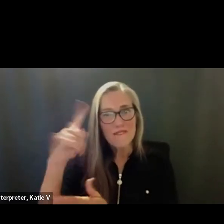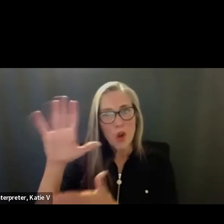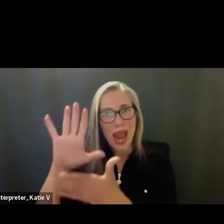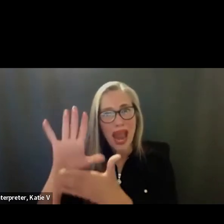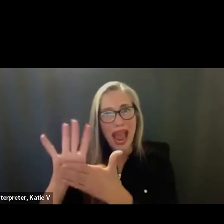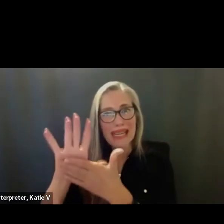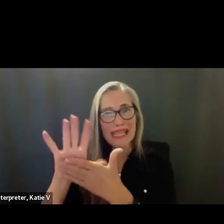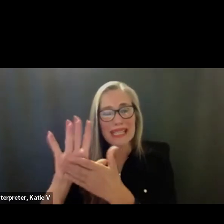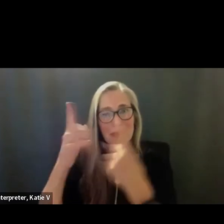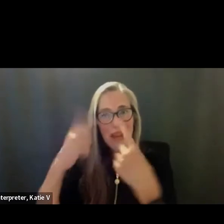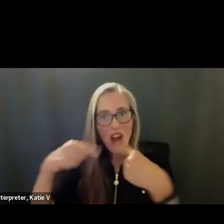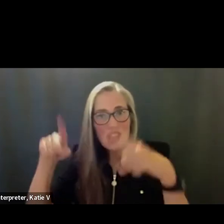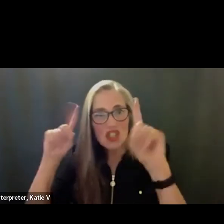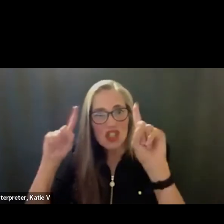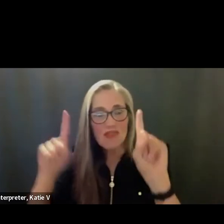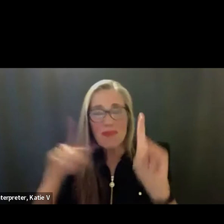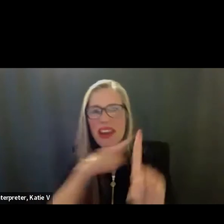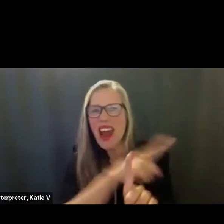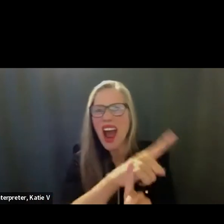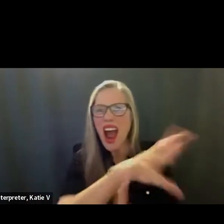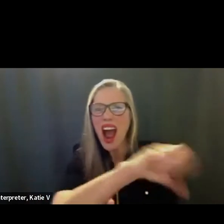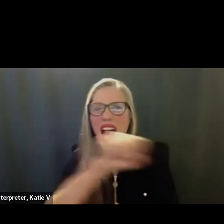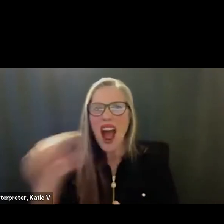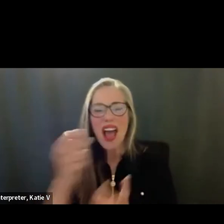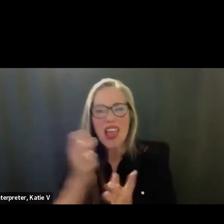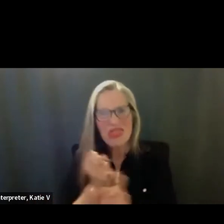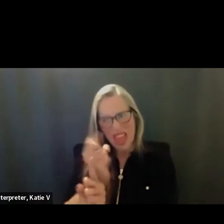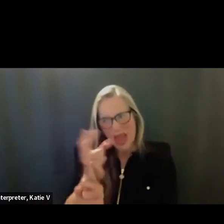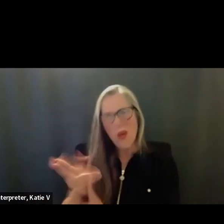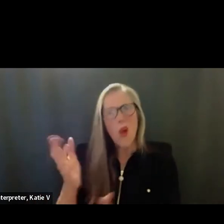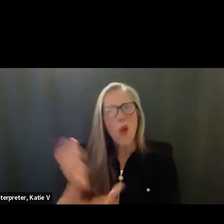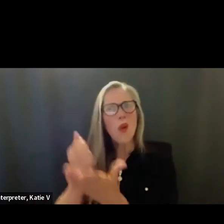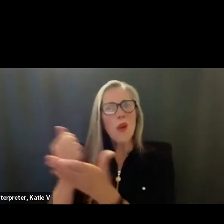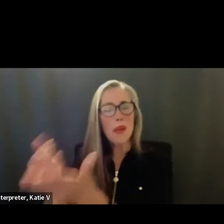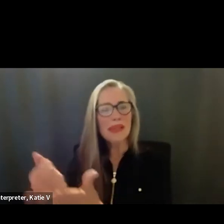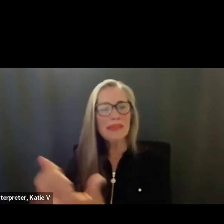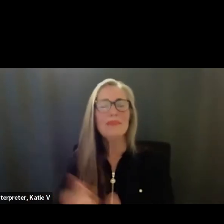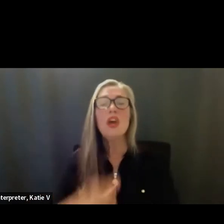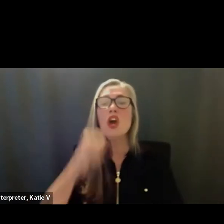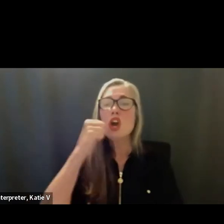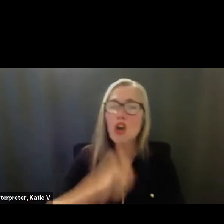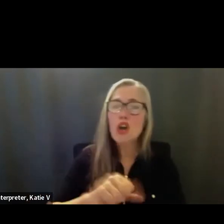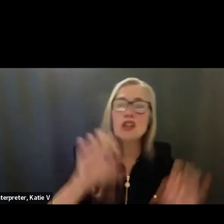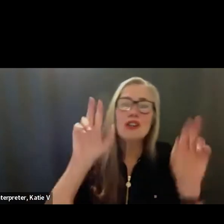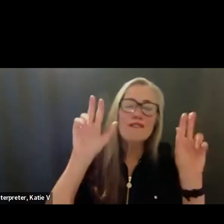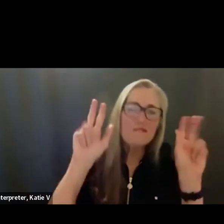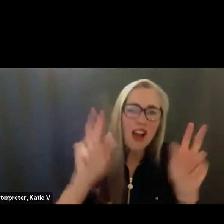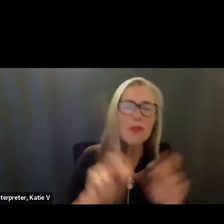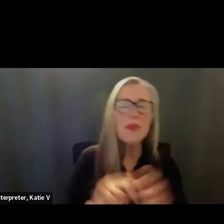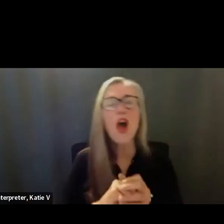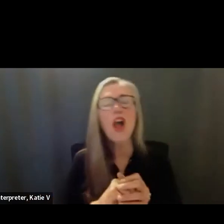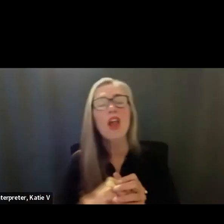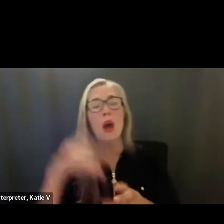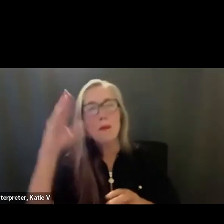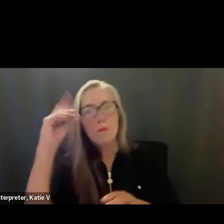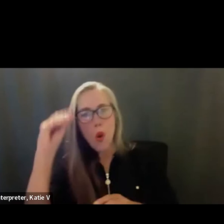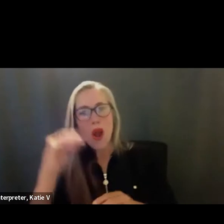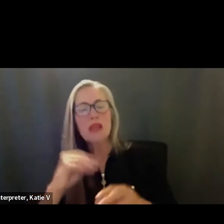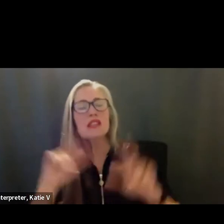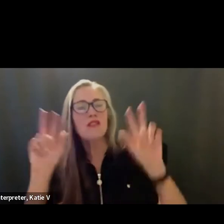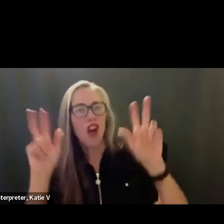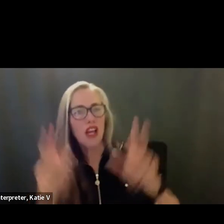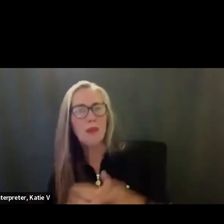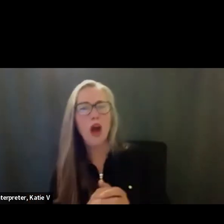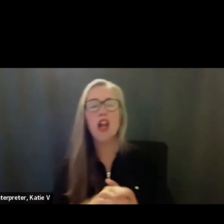There were six of them. Girls cross country, girls water polo, boys water polo, girls volleyball, boys soccer and track and field for girls.